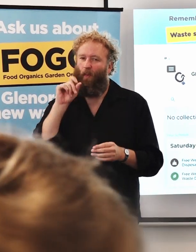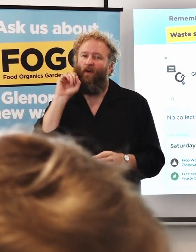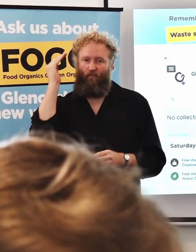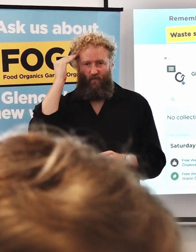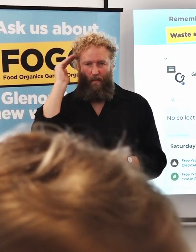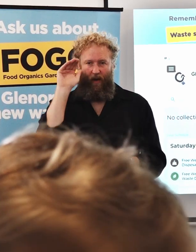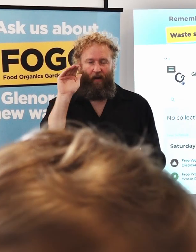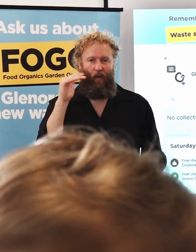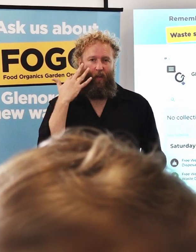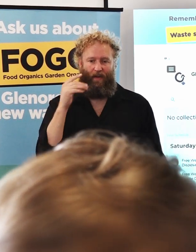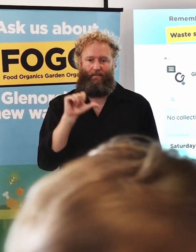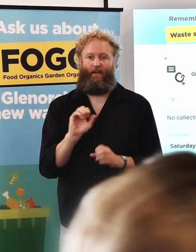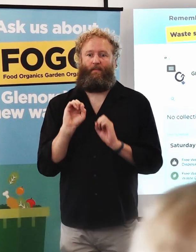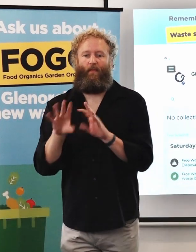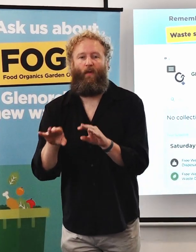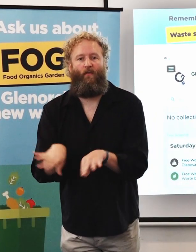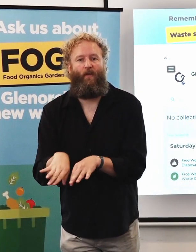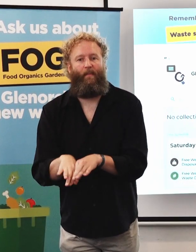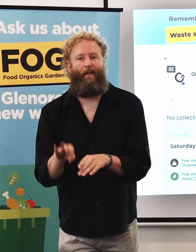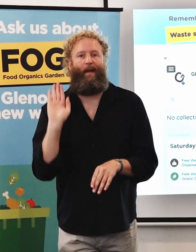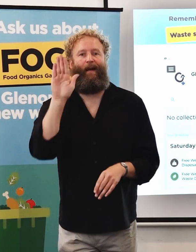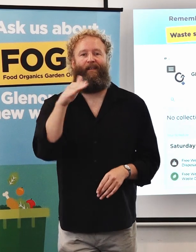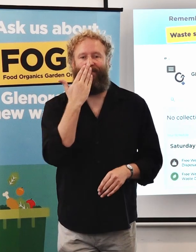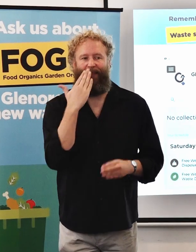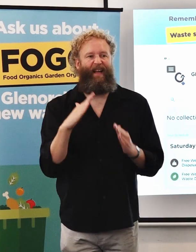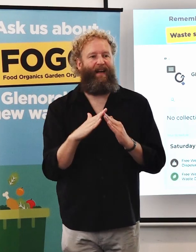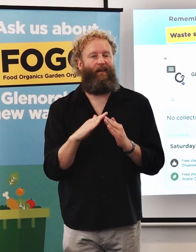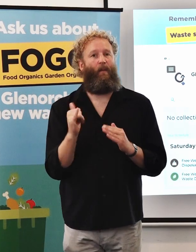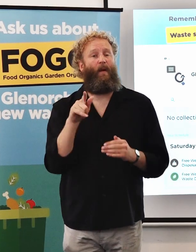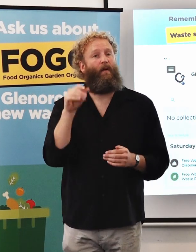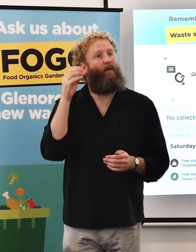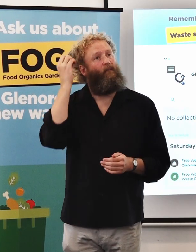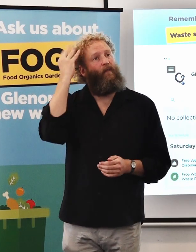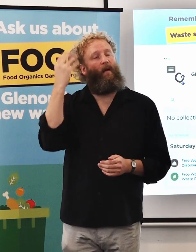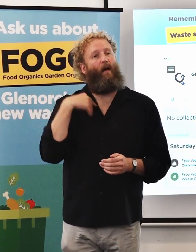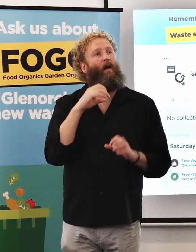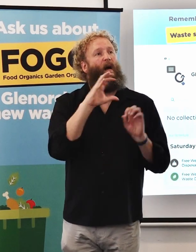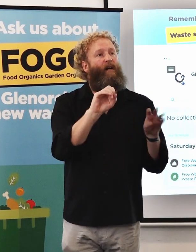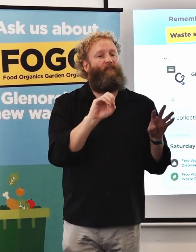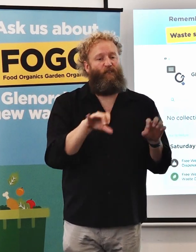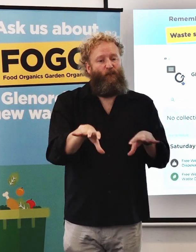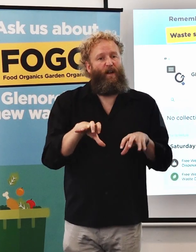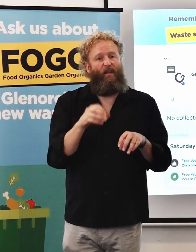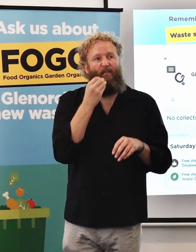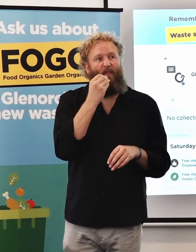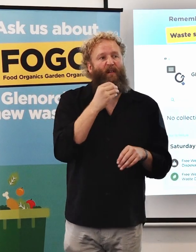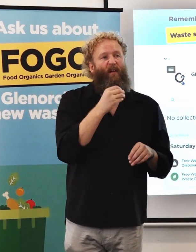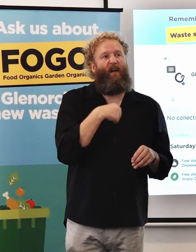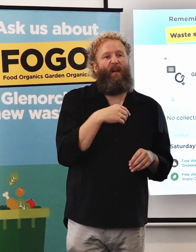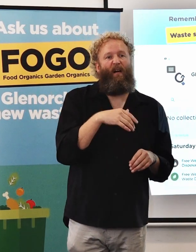yourself a reminder or if you've put something in the freezer that you didn't want to put into your bin the night before to get out and